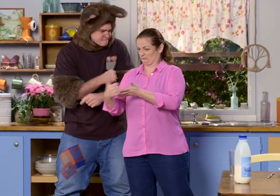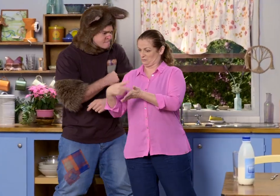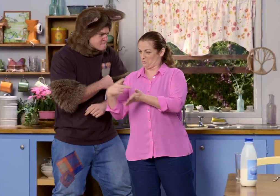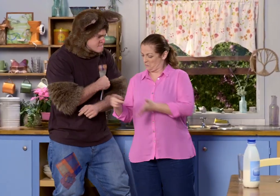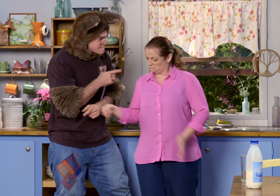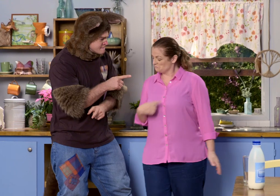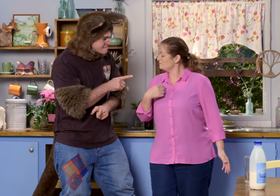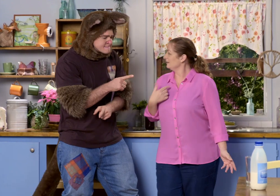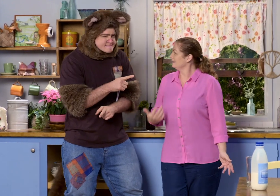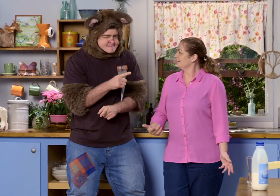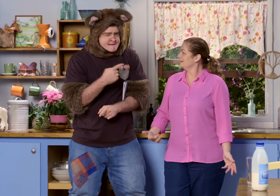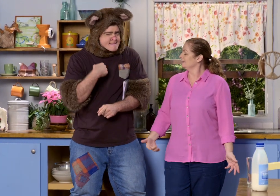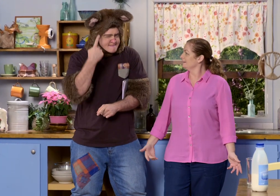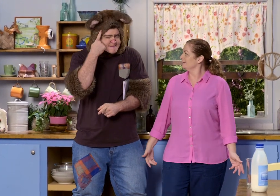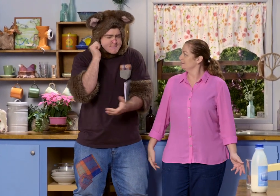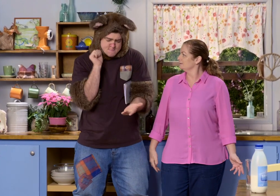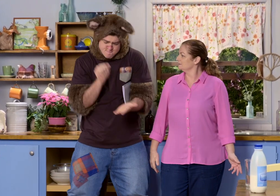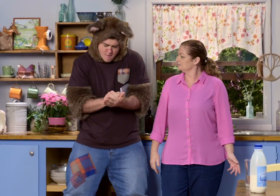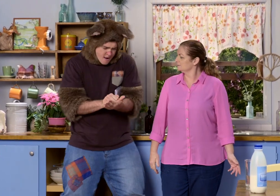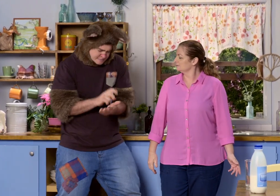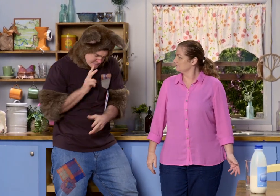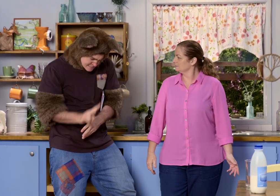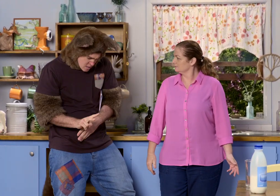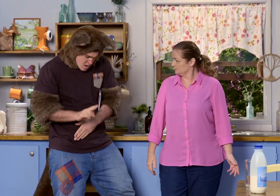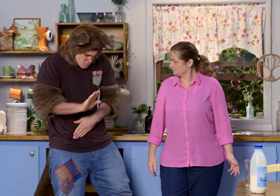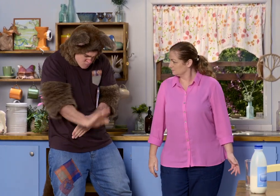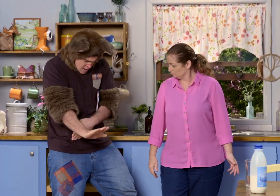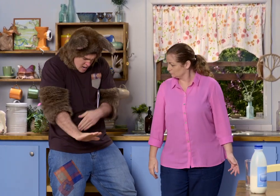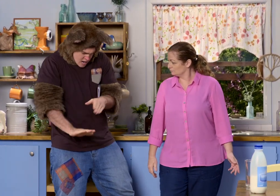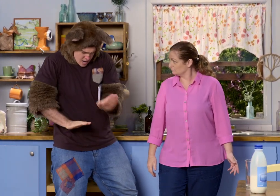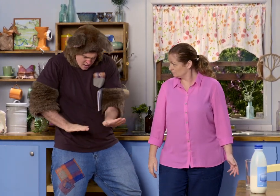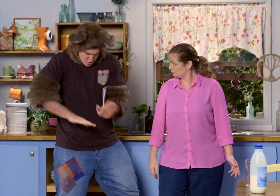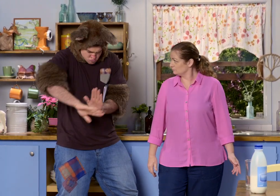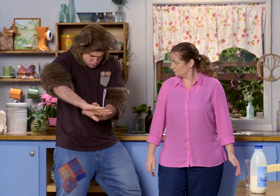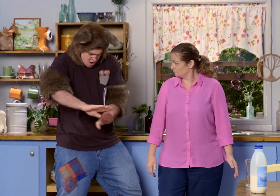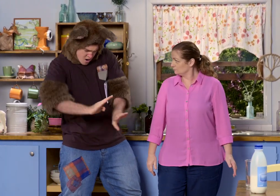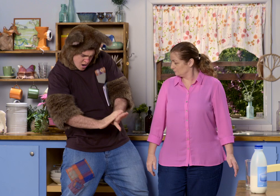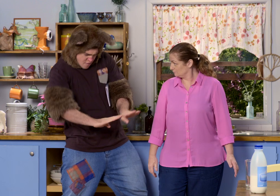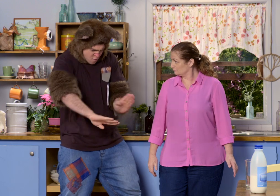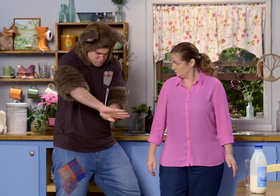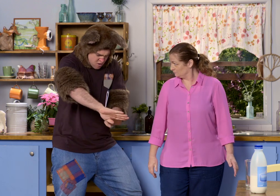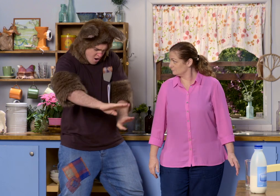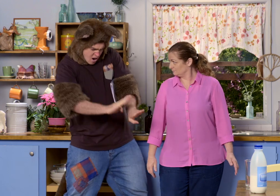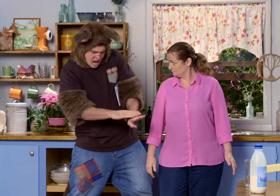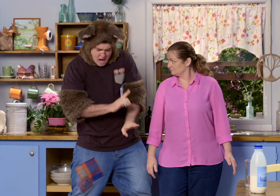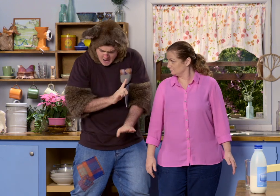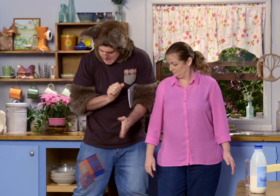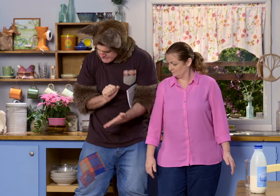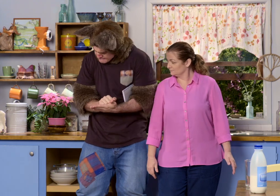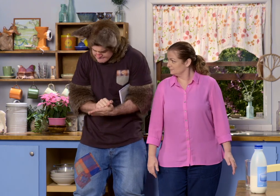That's how I normally walk. Hmm. You're right, Sally. You went left, right, left, right. Hmm.